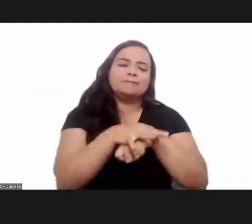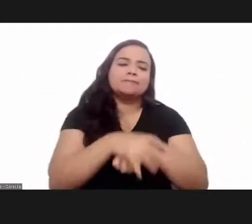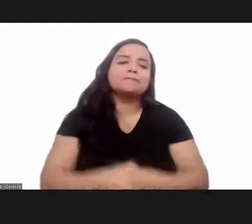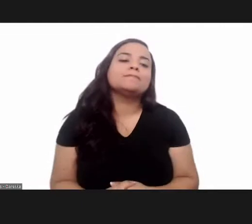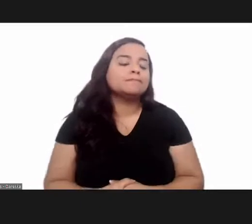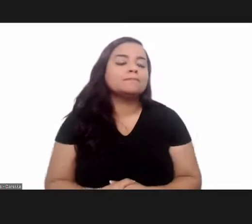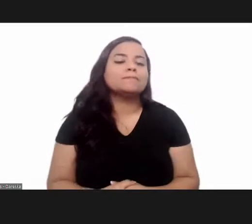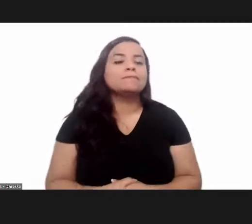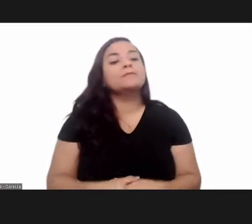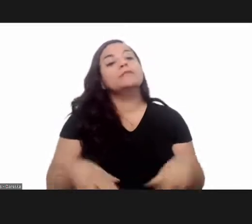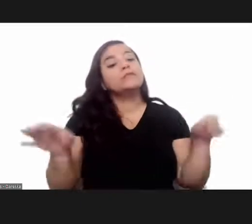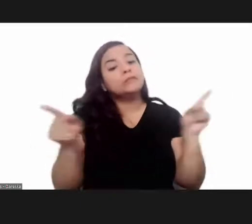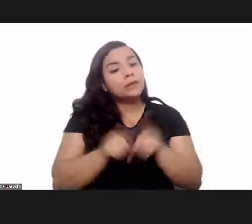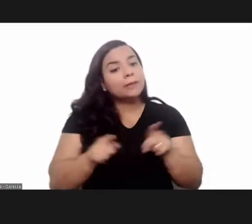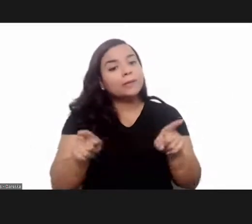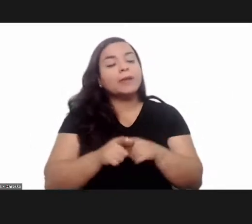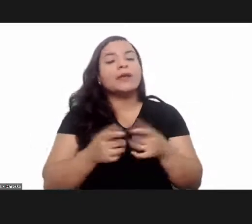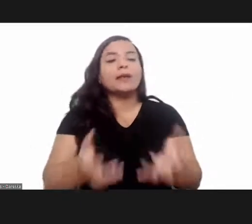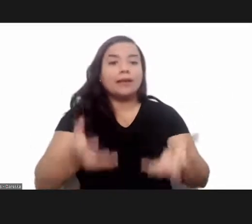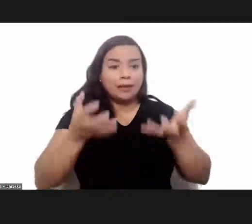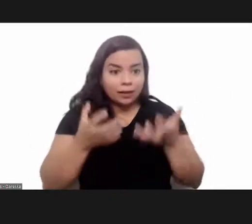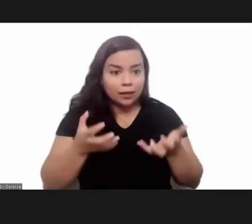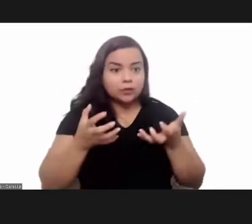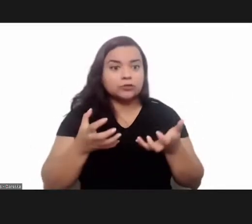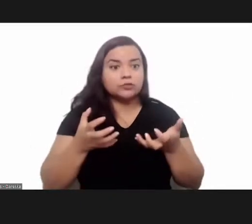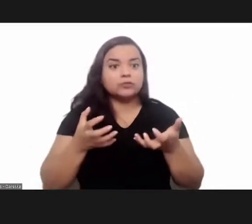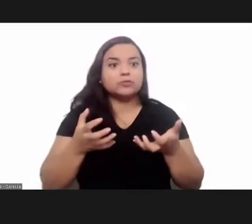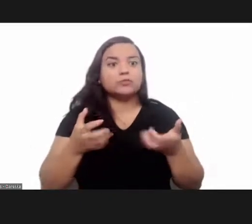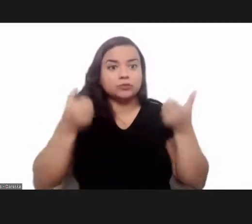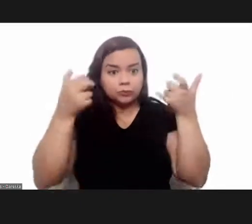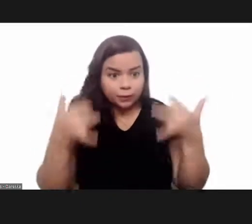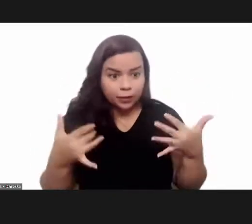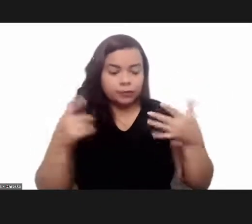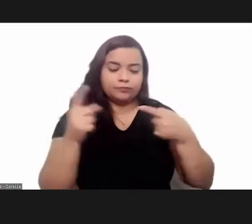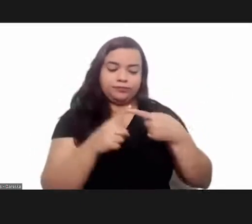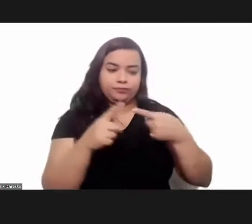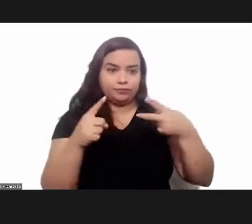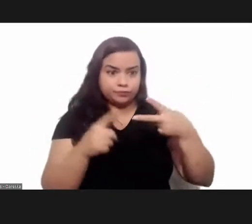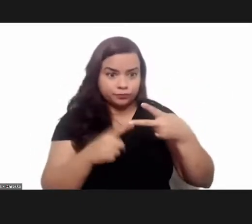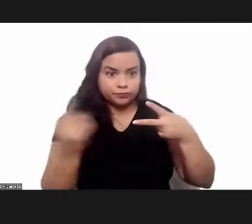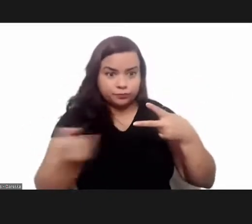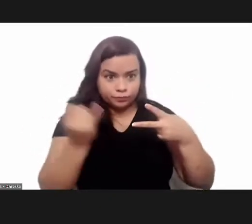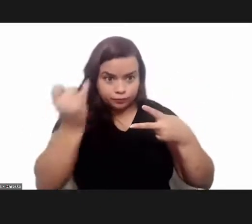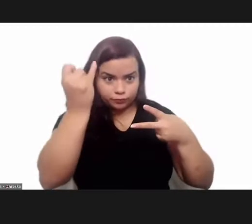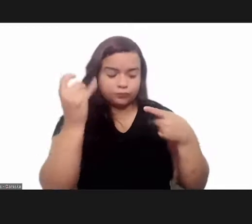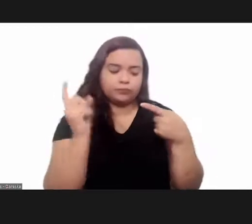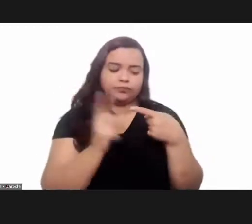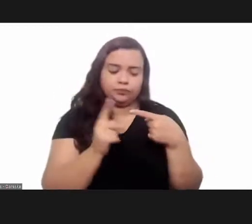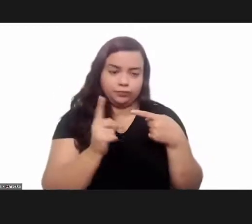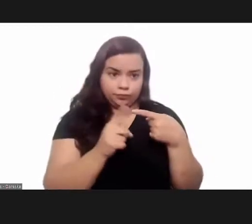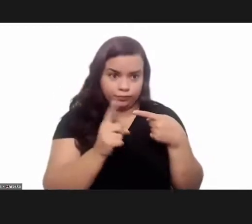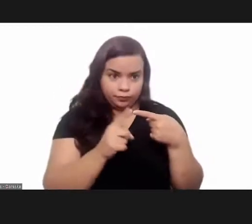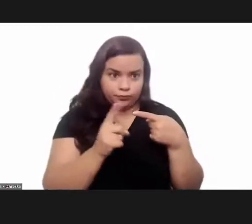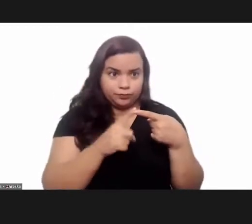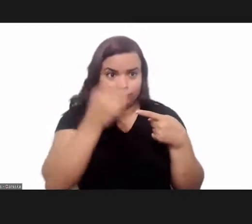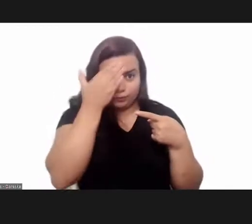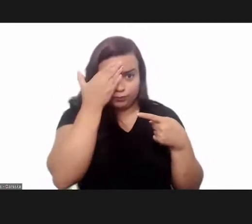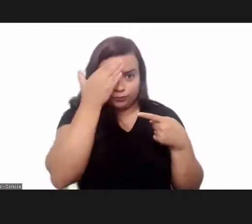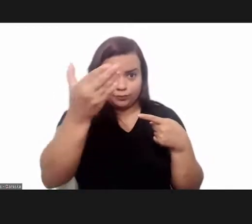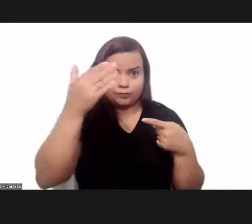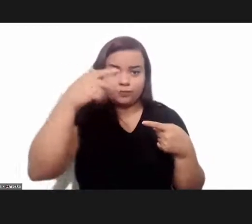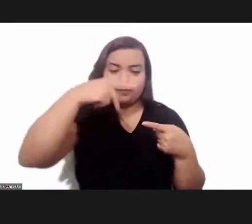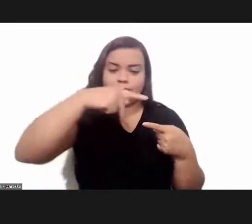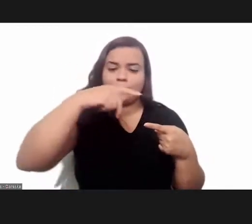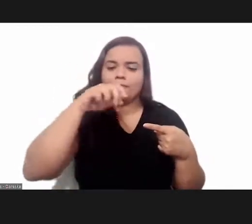disease i wish to conclude by citing two important aspects i want to